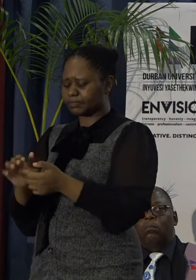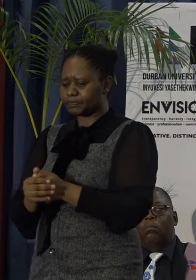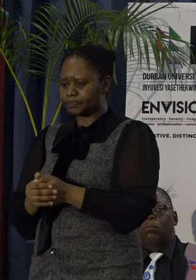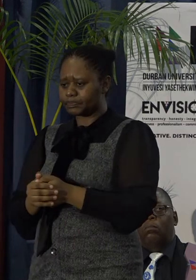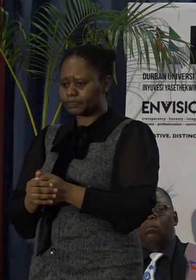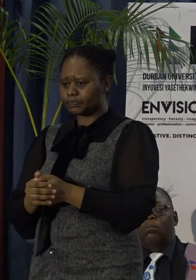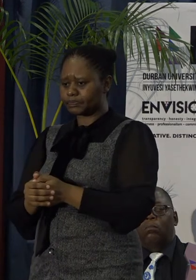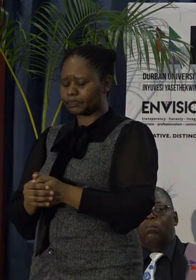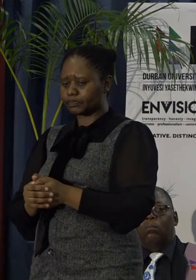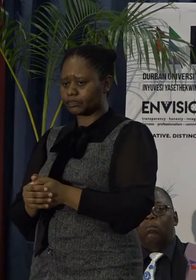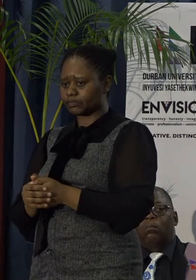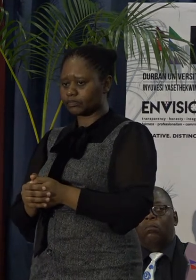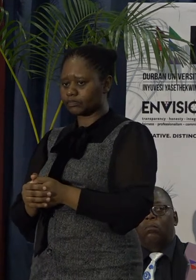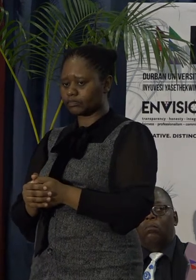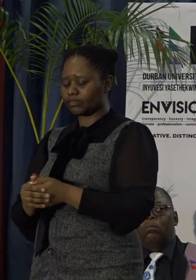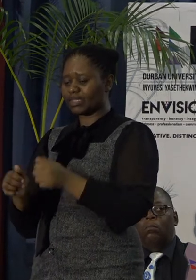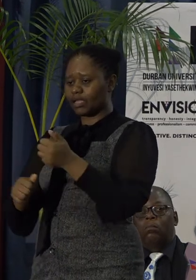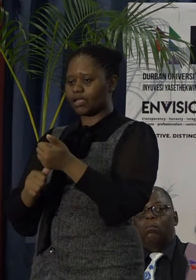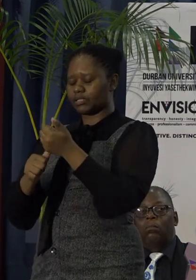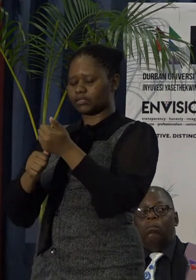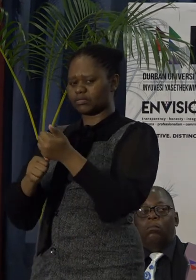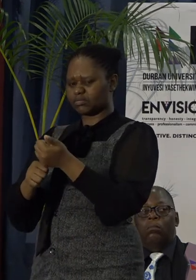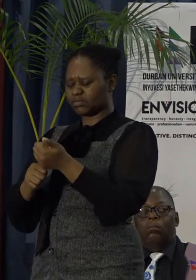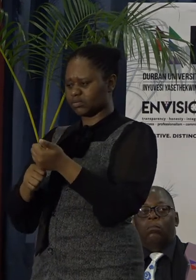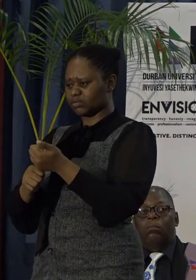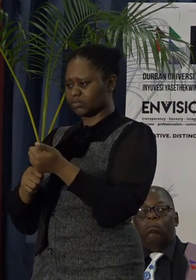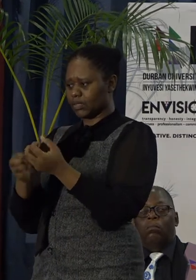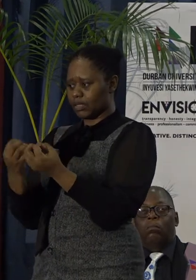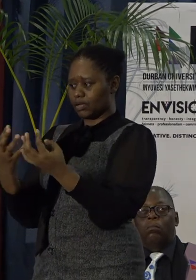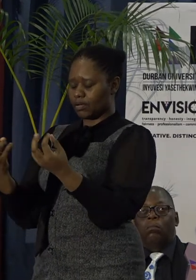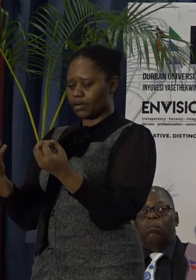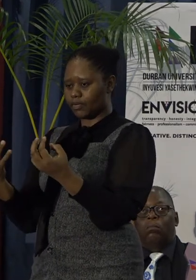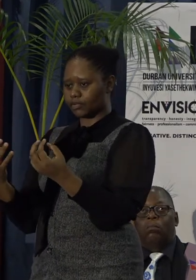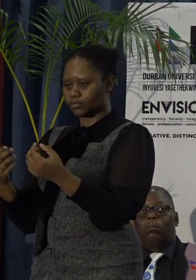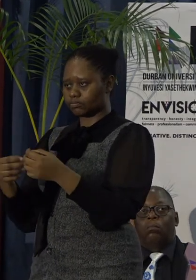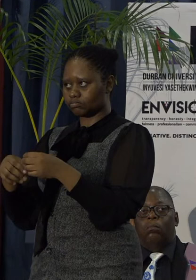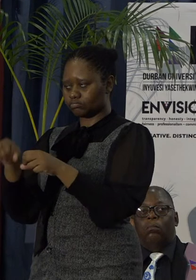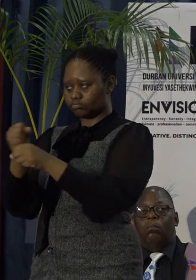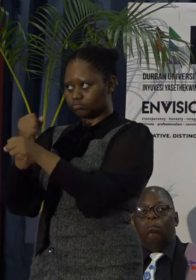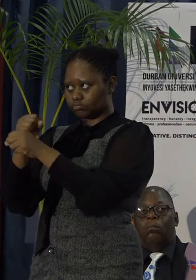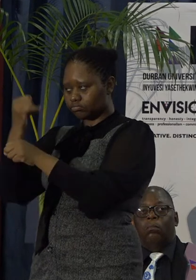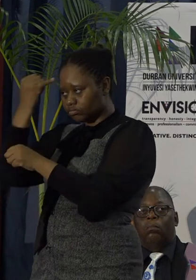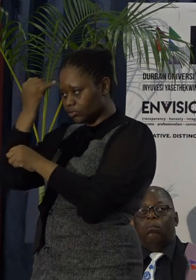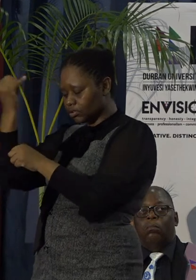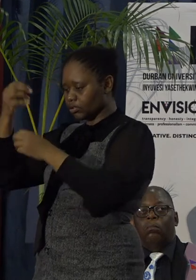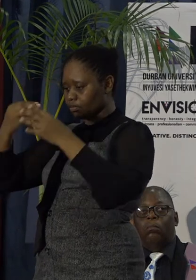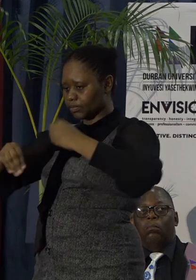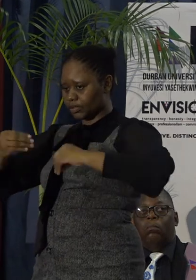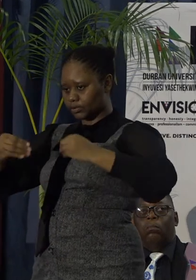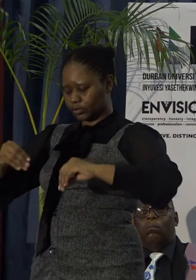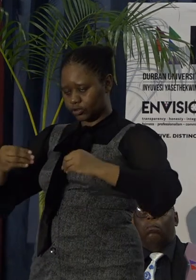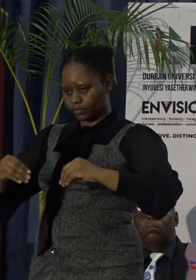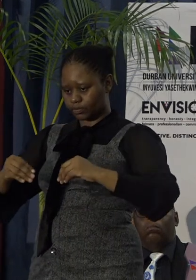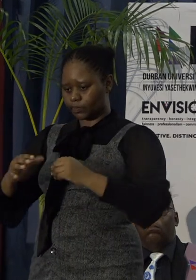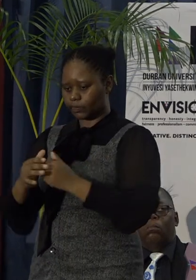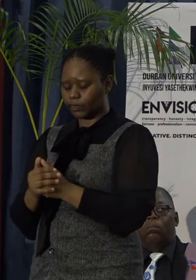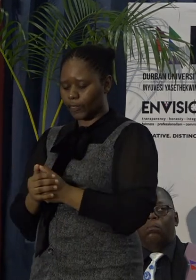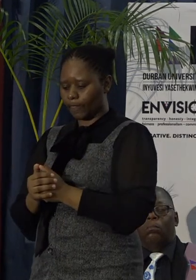and assist us in many of our innovation and entrepreneurship